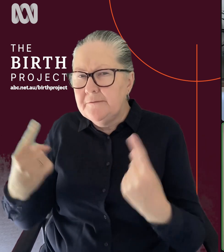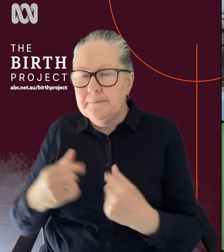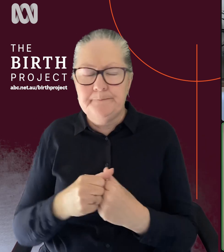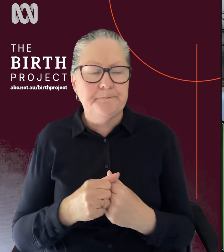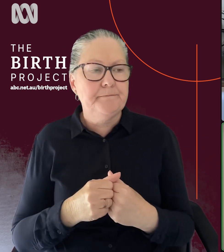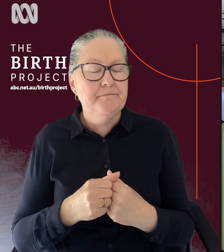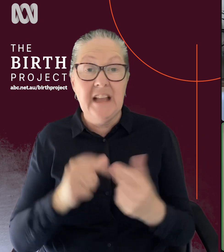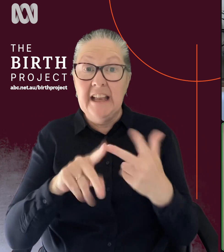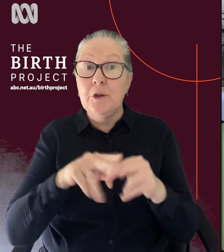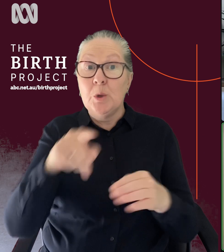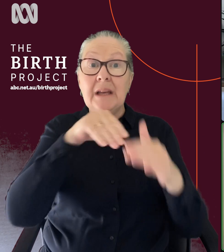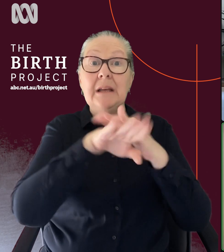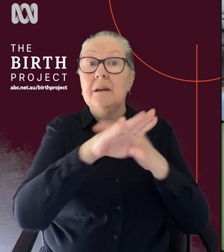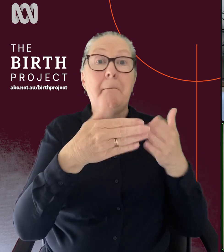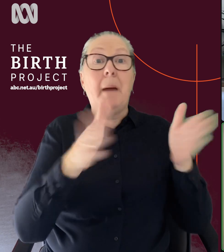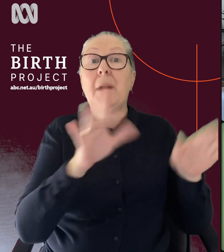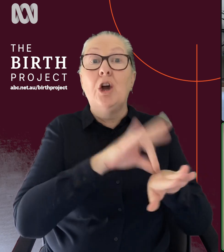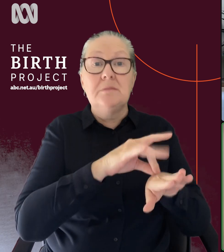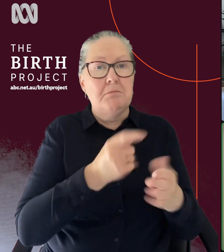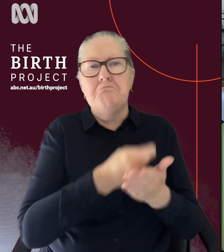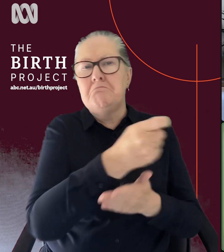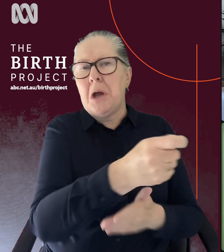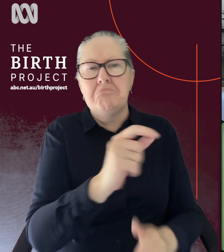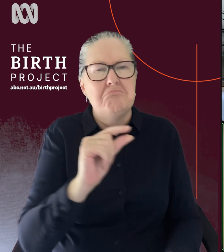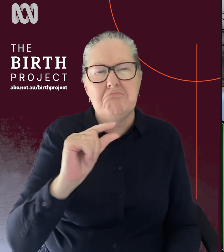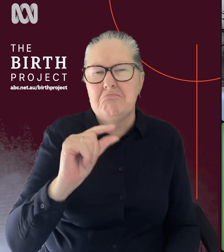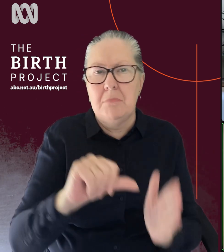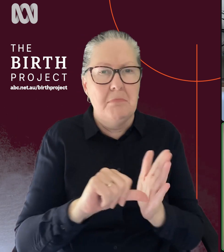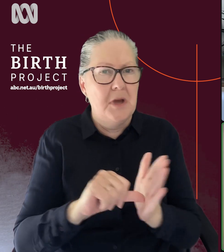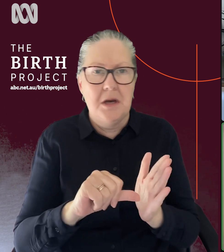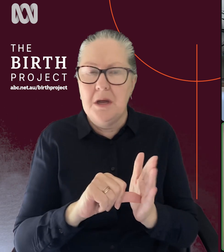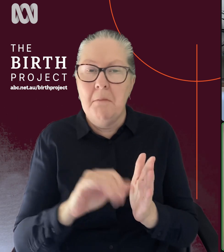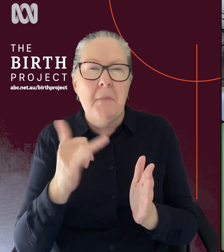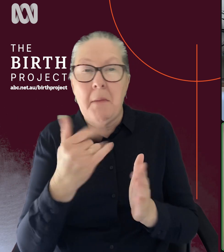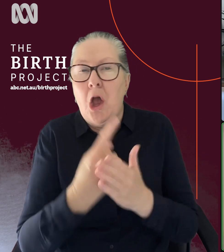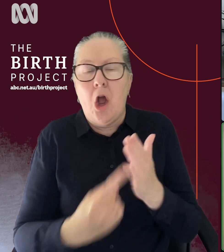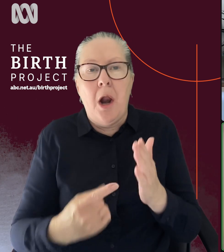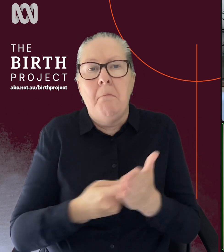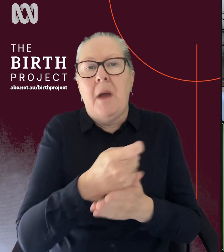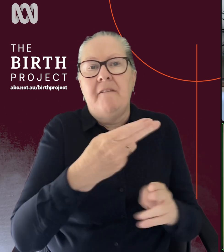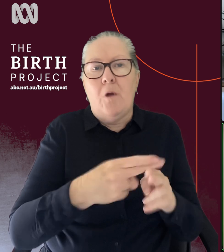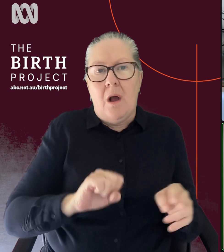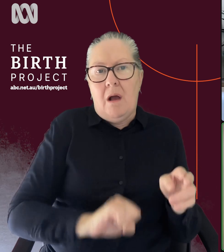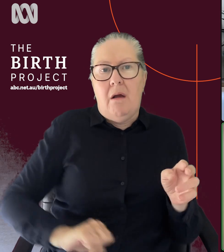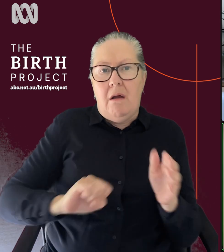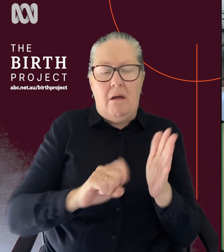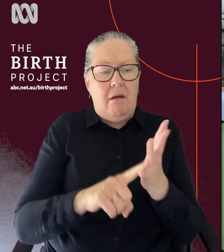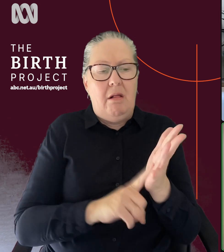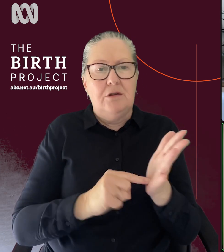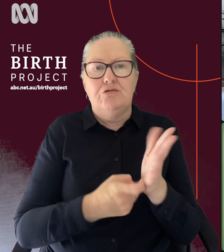public system, you won't pay any money or you perhaps pay a little bit of money for ultrasounds, but generally you don't pay for your care. That's a very